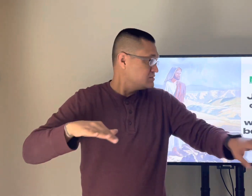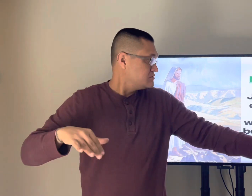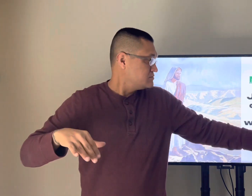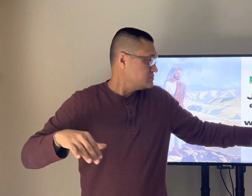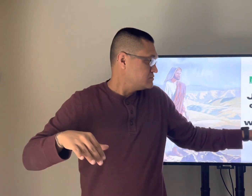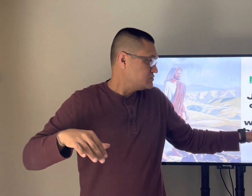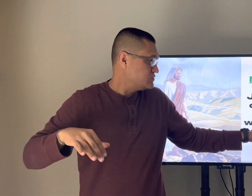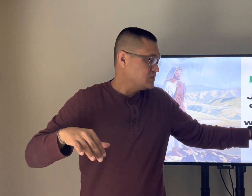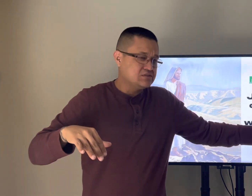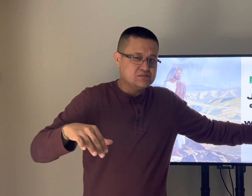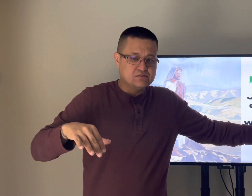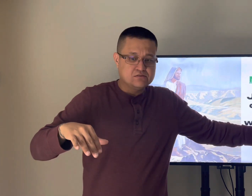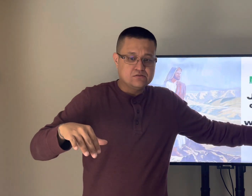and it says into the wilderness